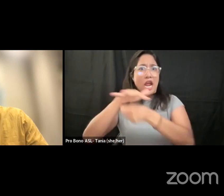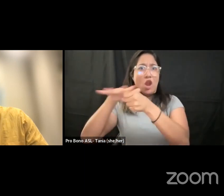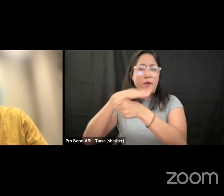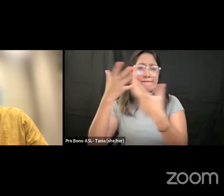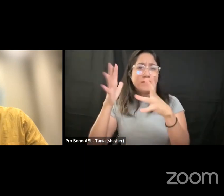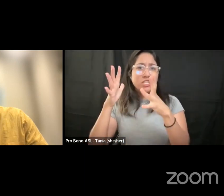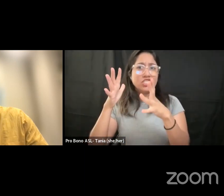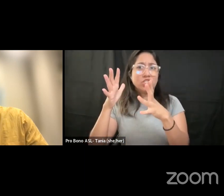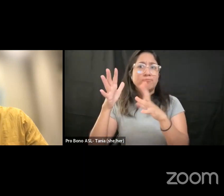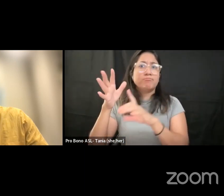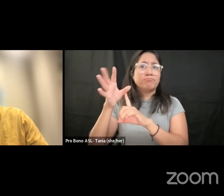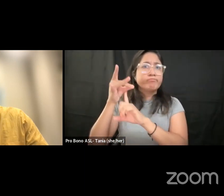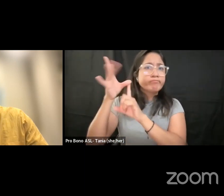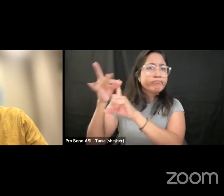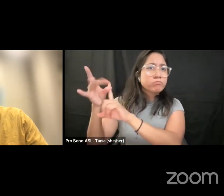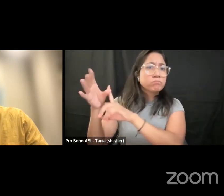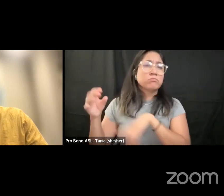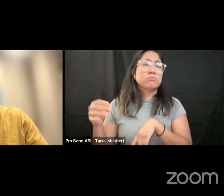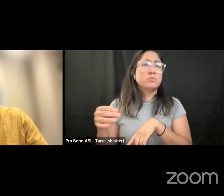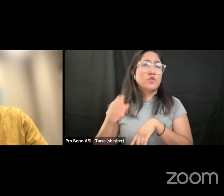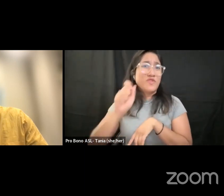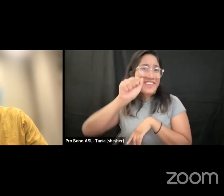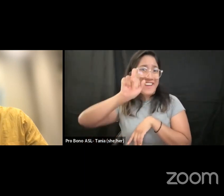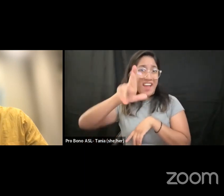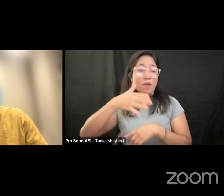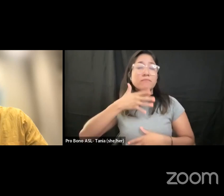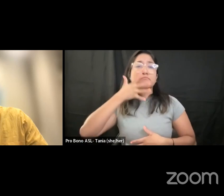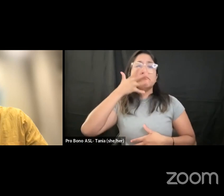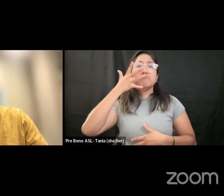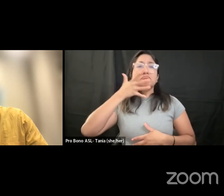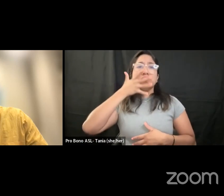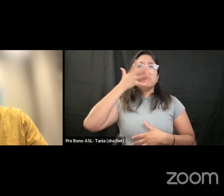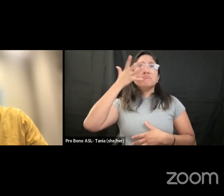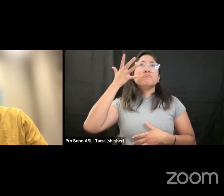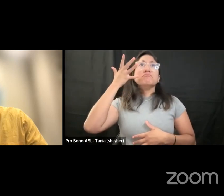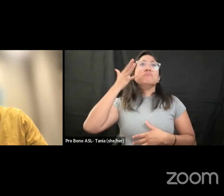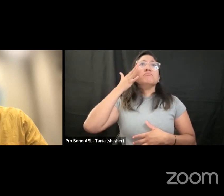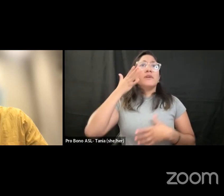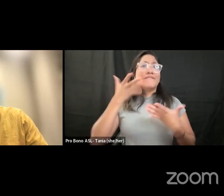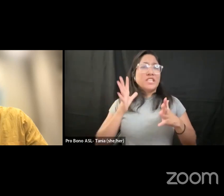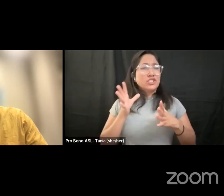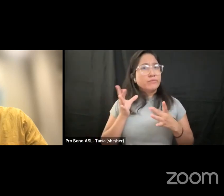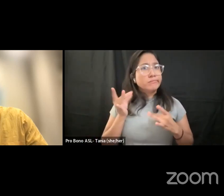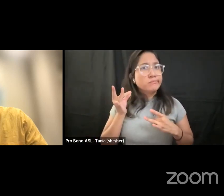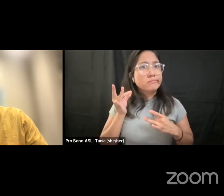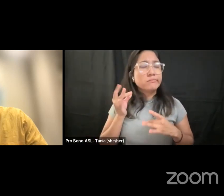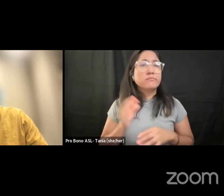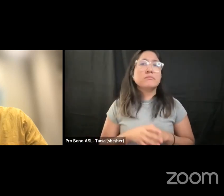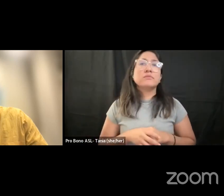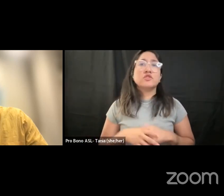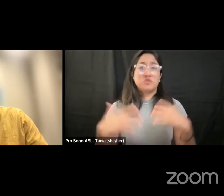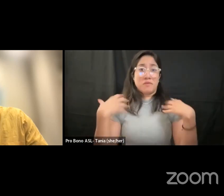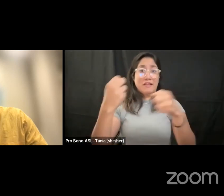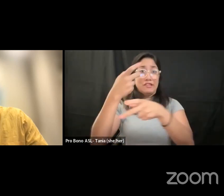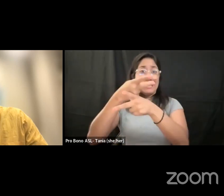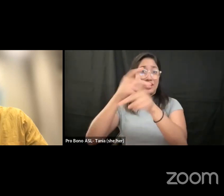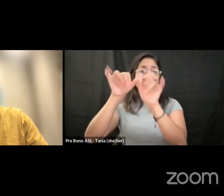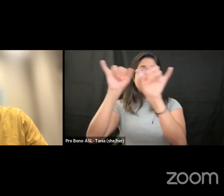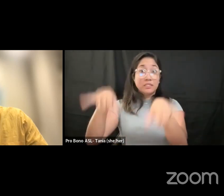has been contaminated even if you put a health health care system in place to attend to them